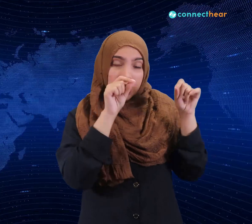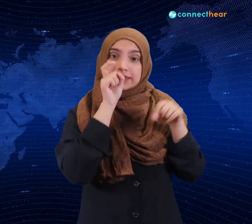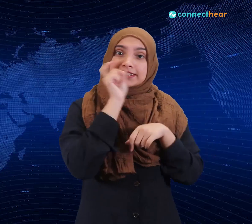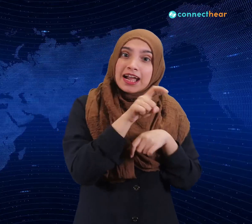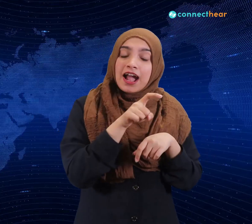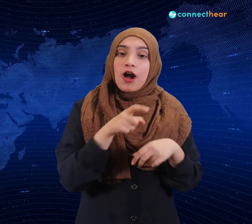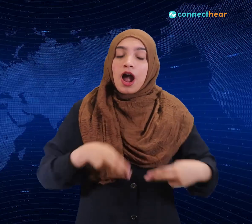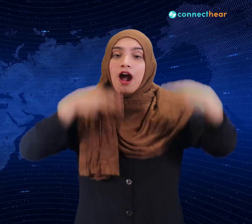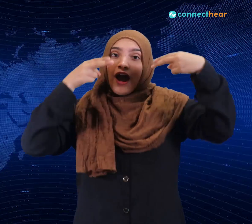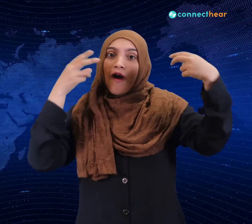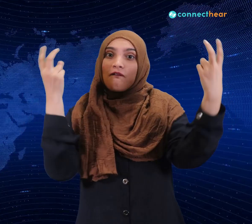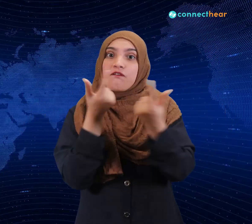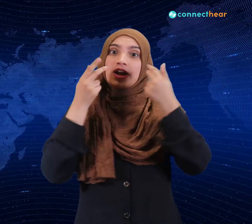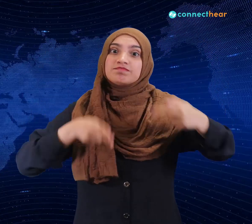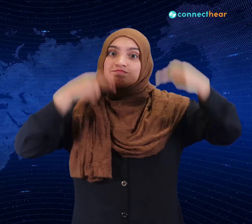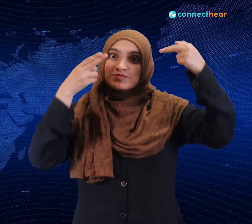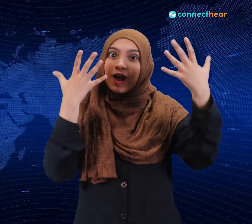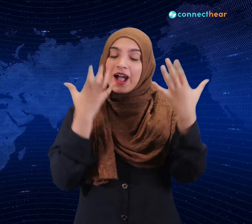An available interpreter will be there to help you out.